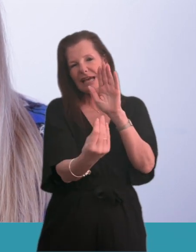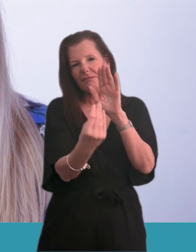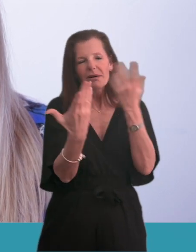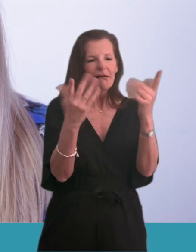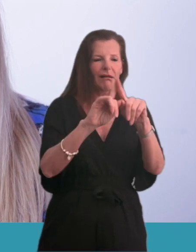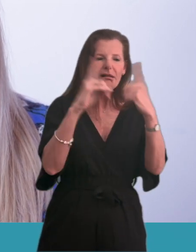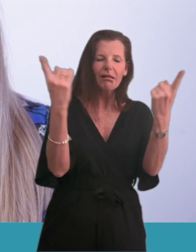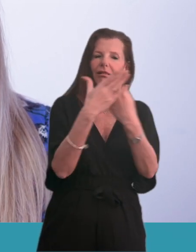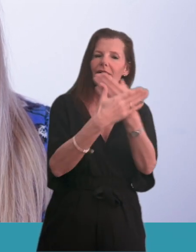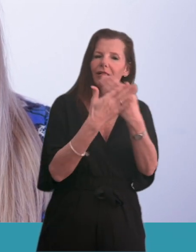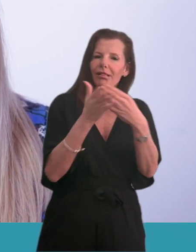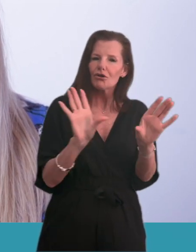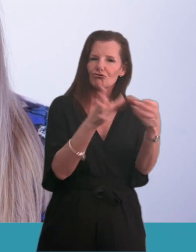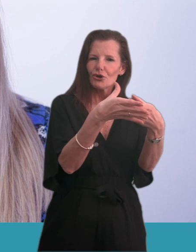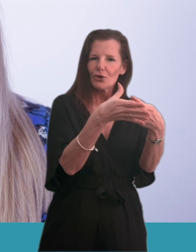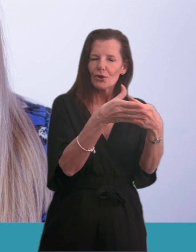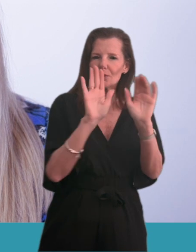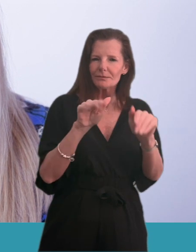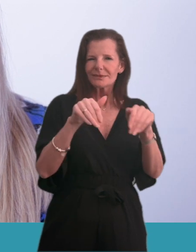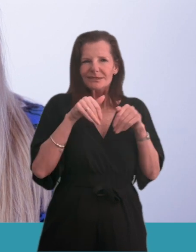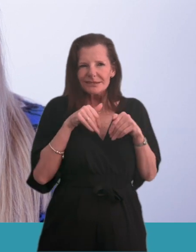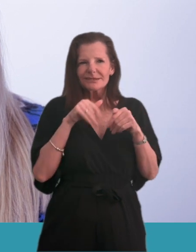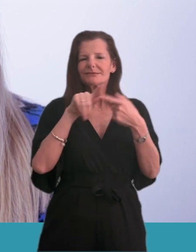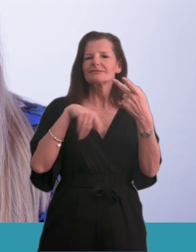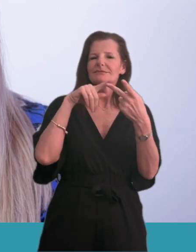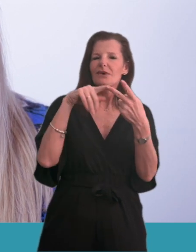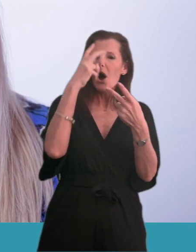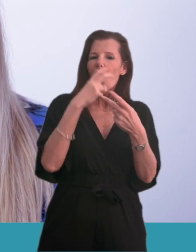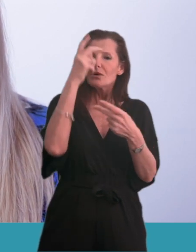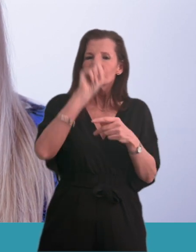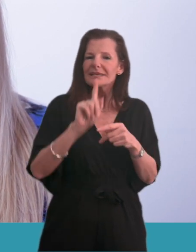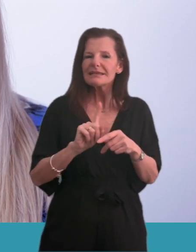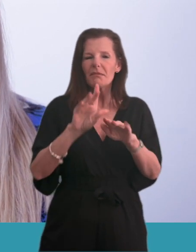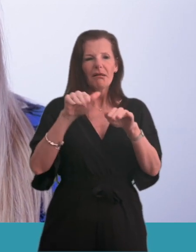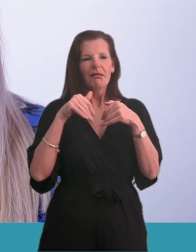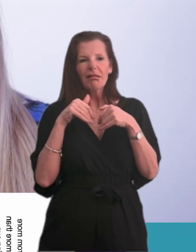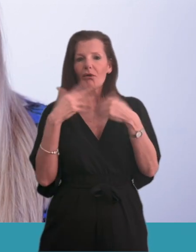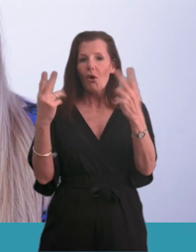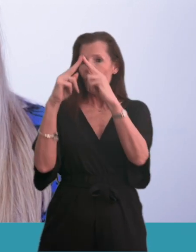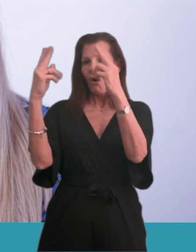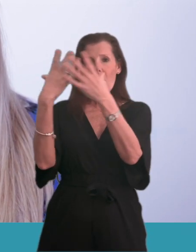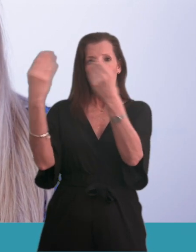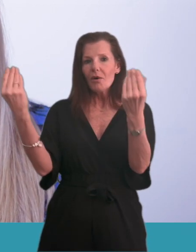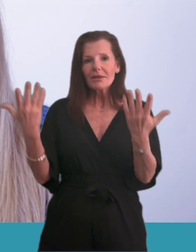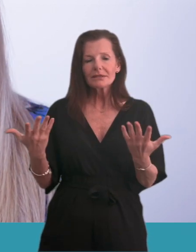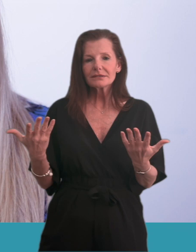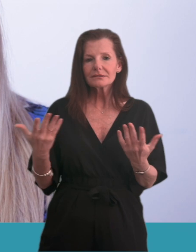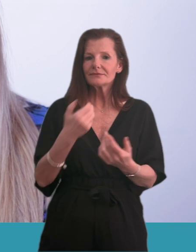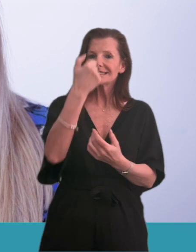different ethnic minority groups, older people and homeless people. Almost 6,000, about one in